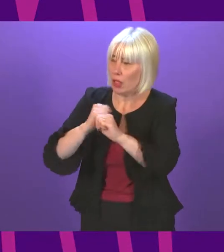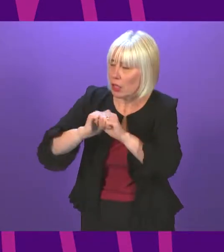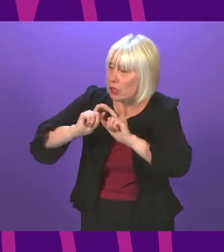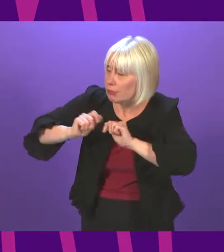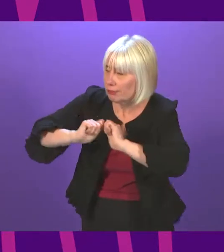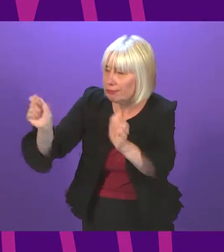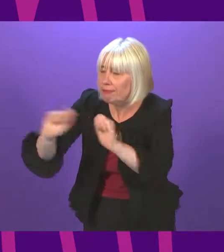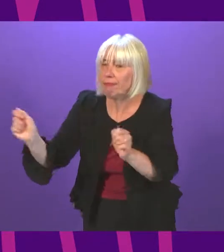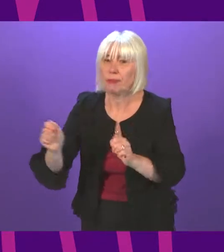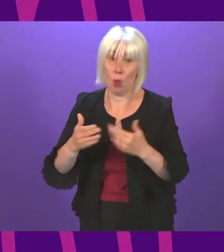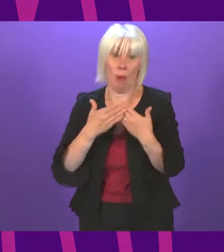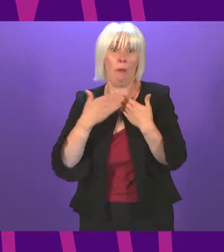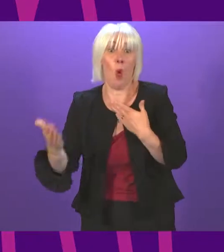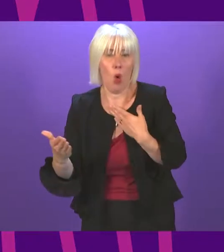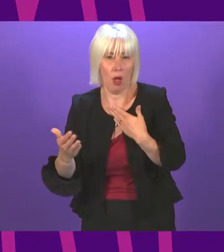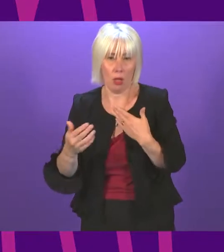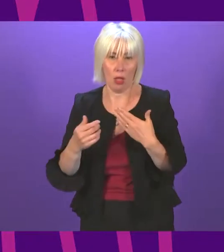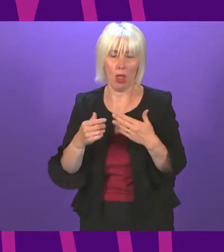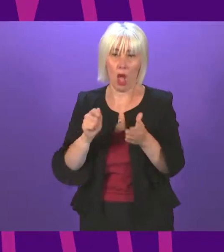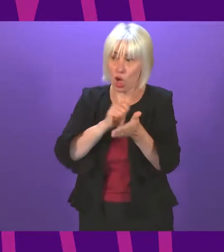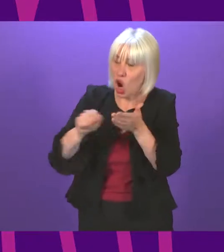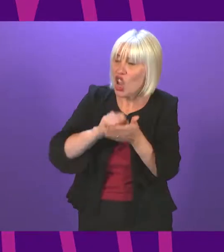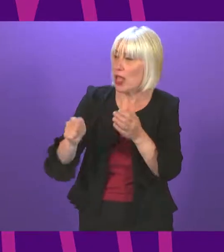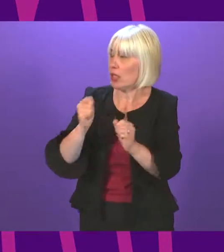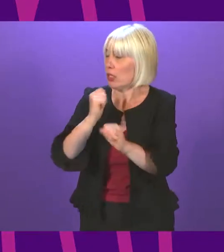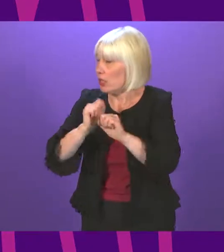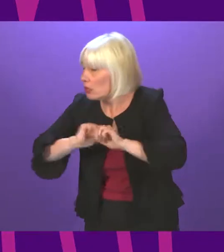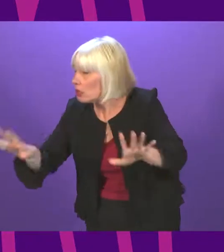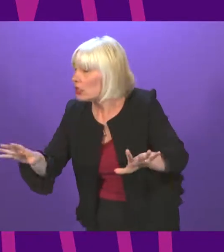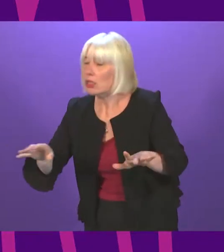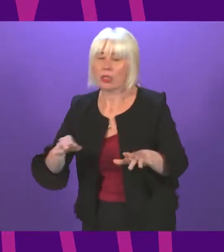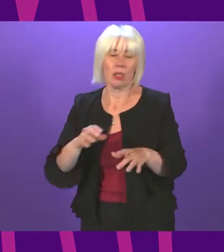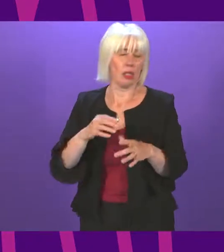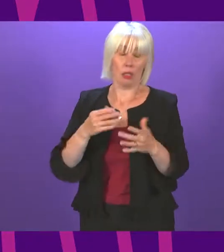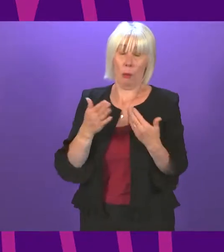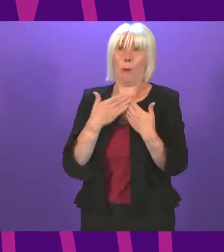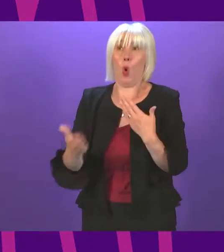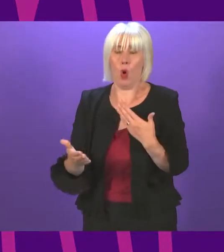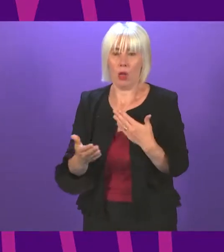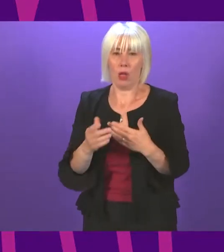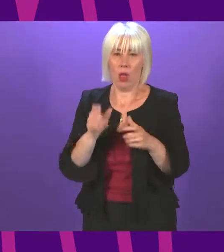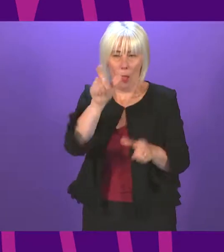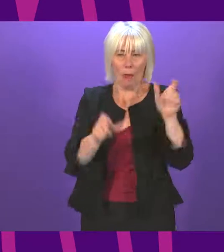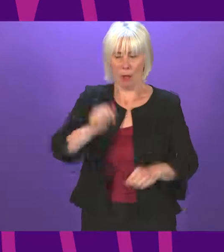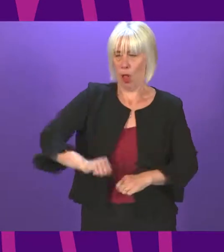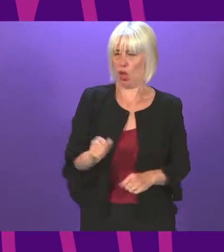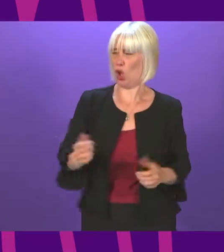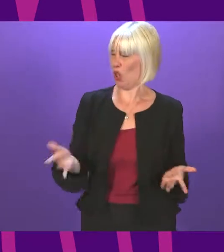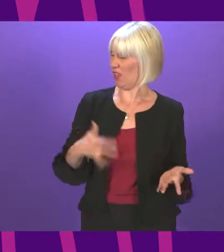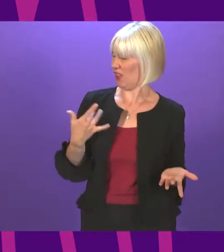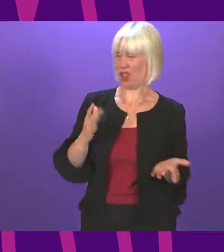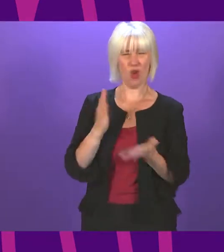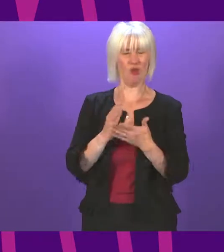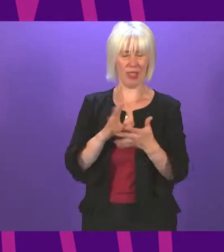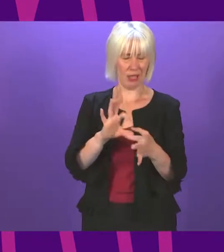Now more press officers in Scotland than perhaps journalists themselves. The people of Scotland can be forgiven for feeling that their government is out of